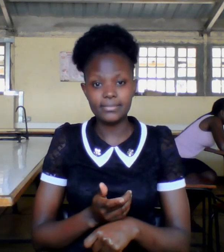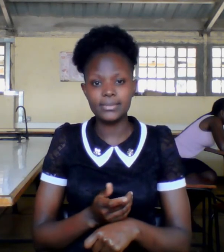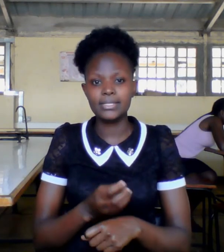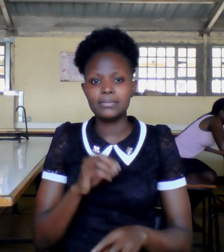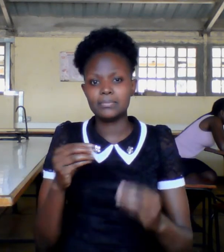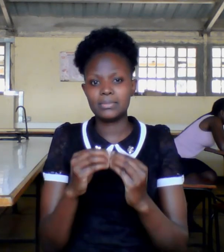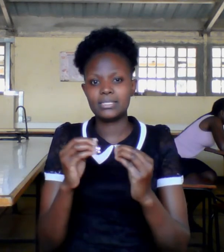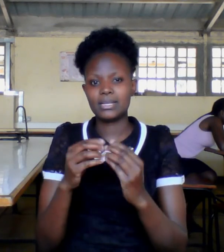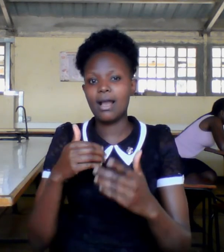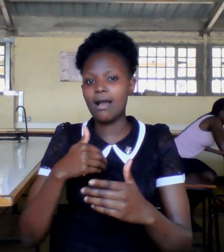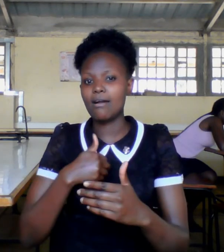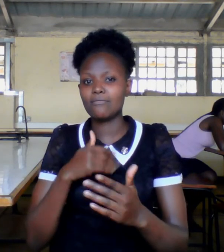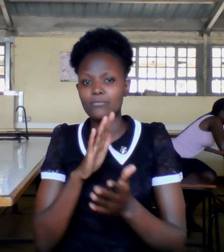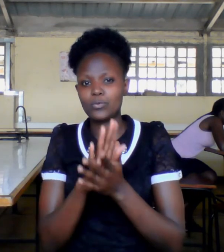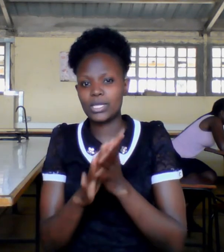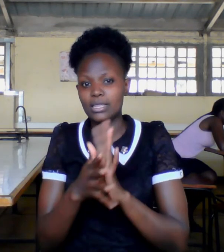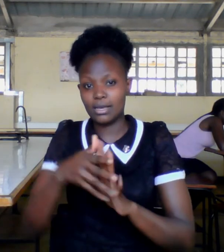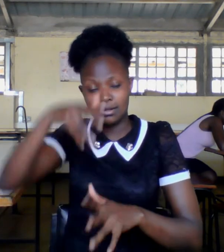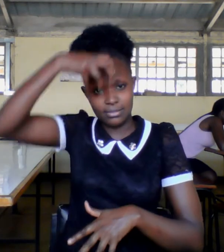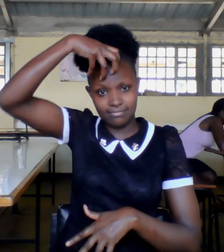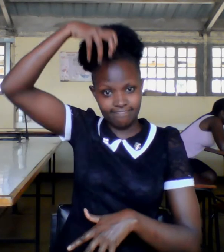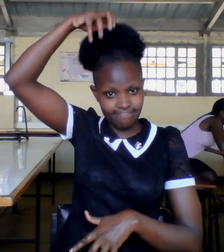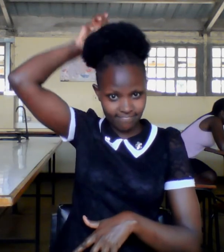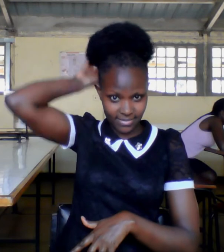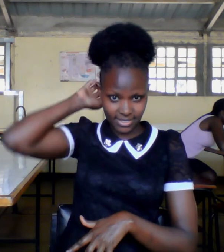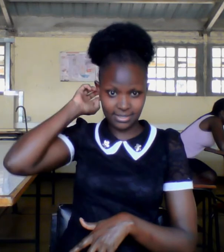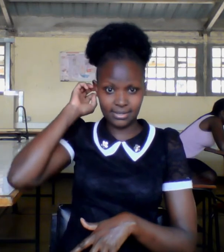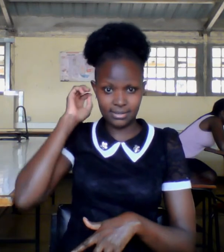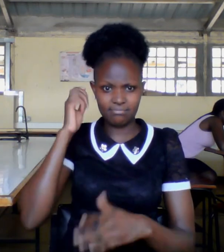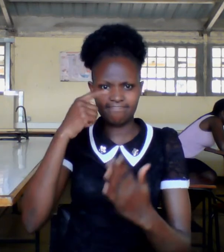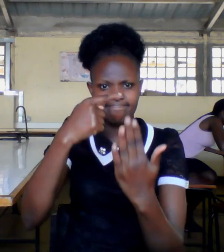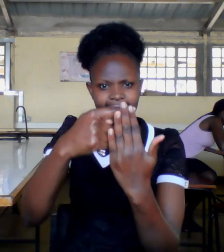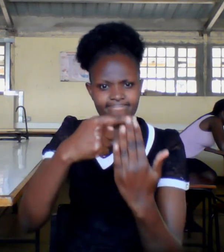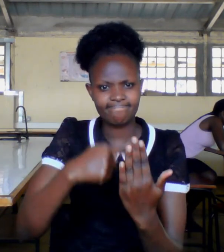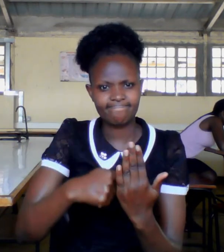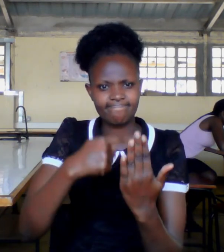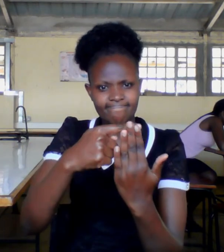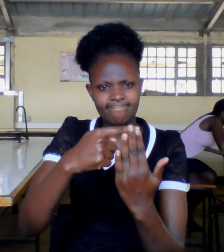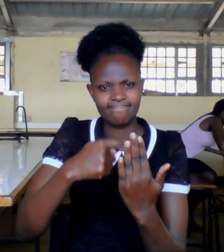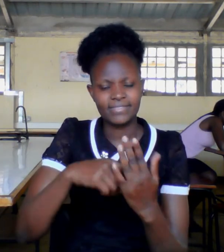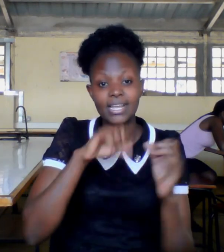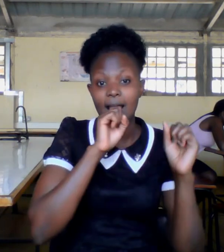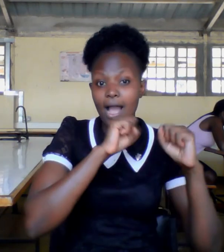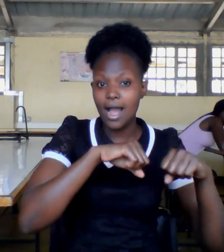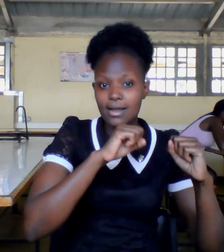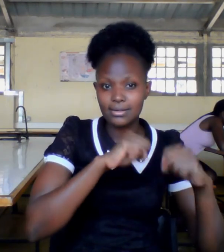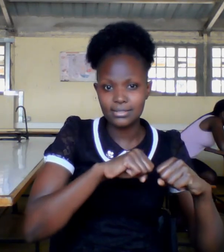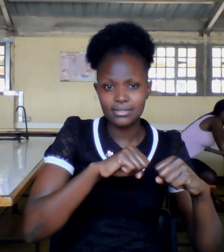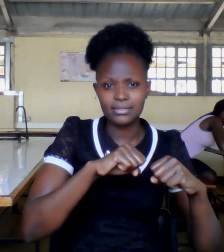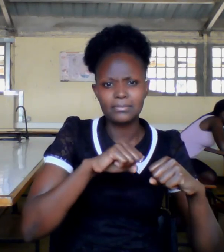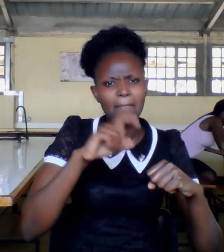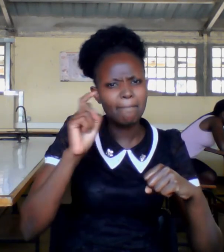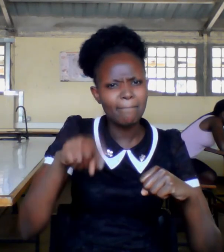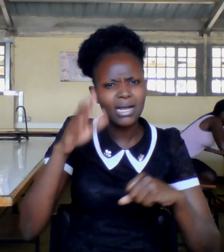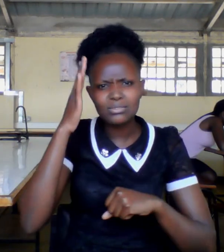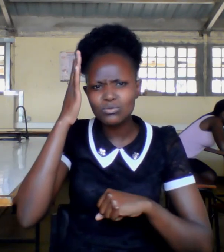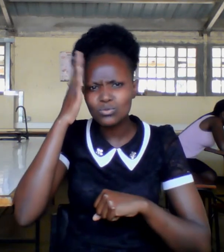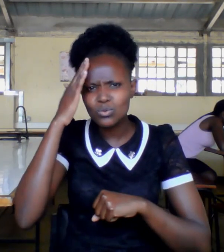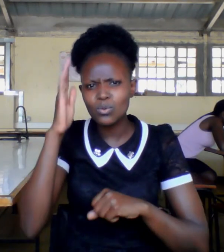They dare not to agree that they must know where the lion is and what he is doing. They just did